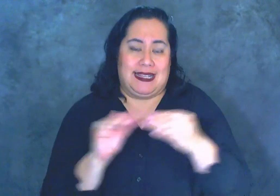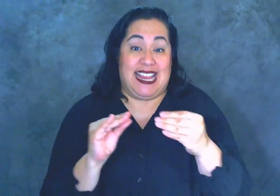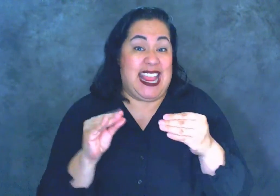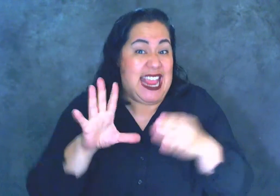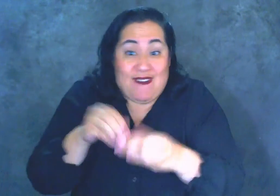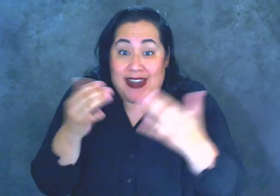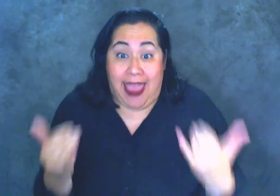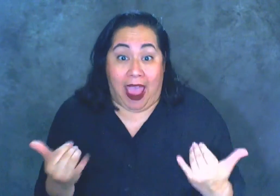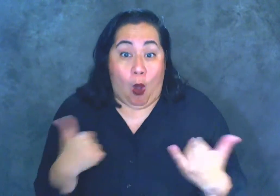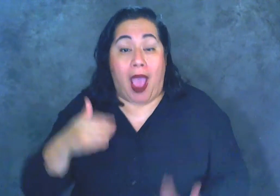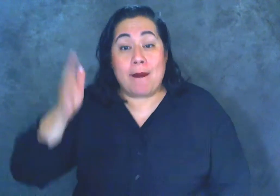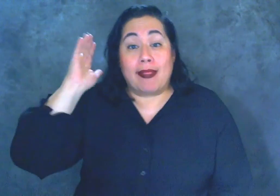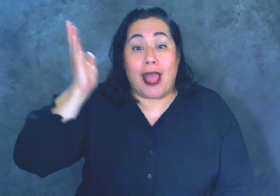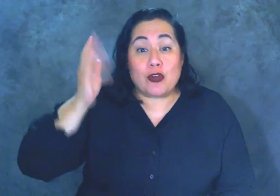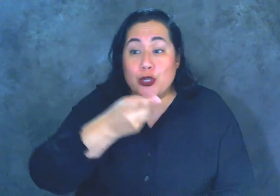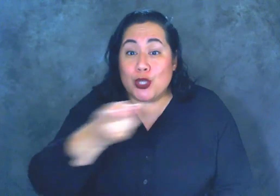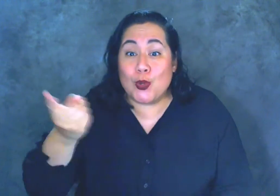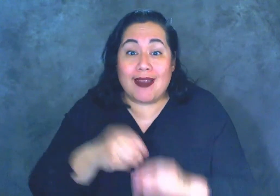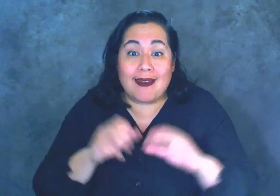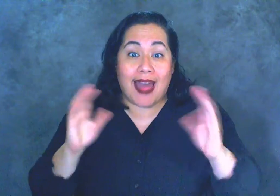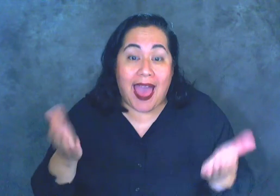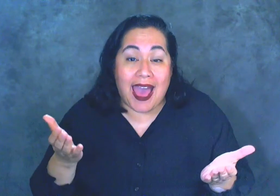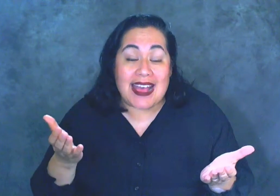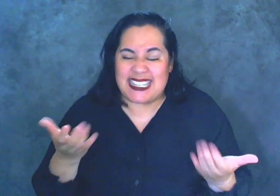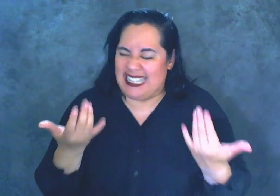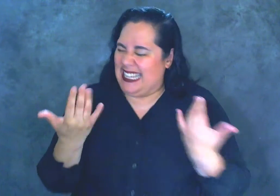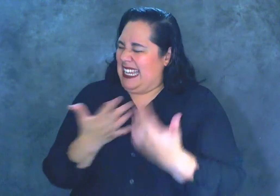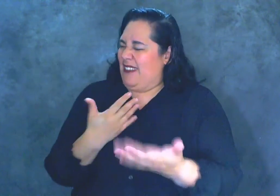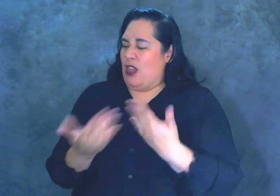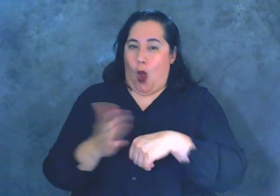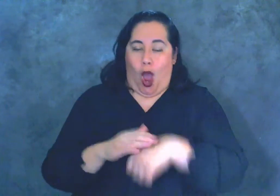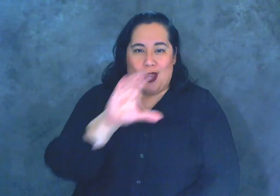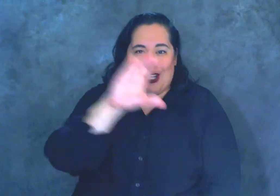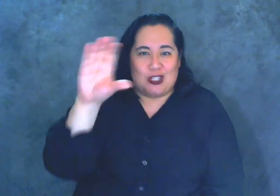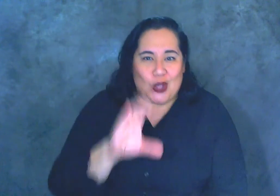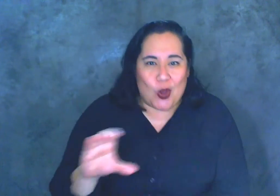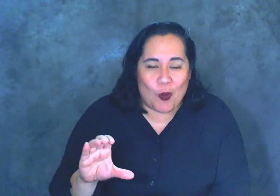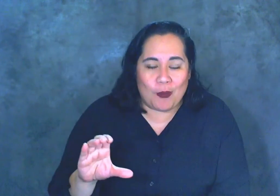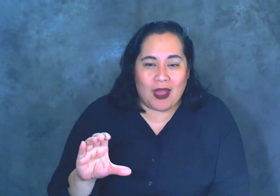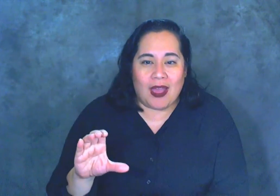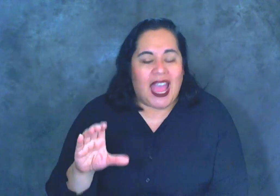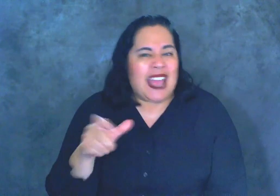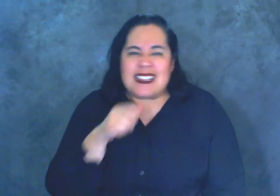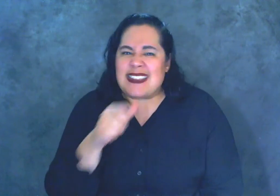as I'm lecturing to you in class, even though we're on Zoom, it's not a linear